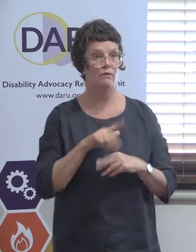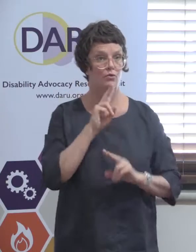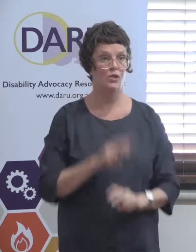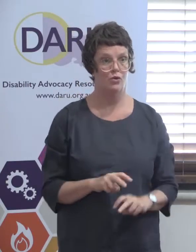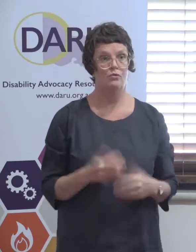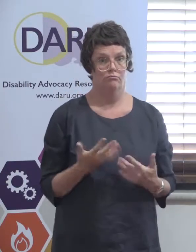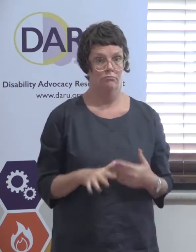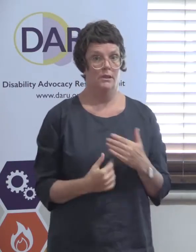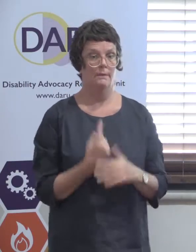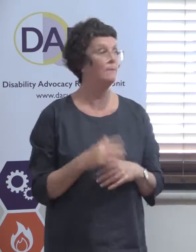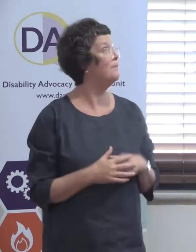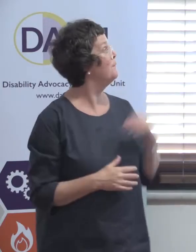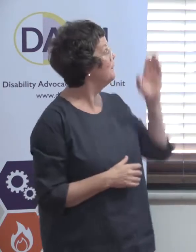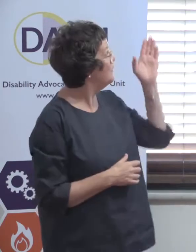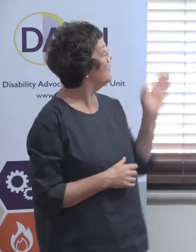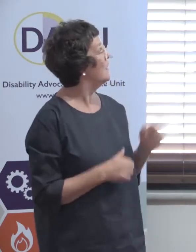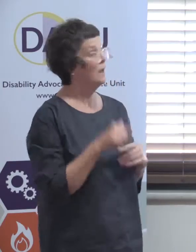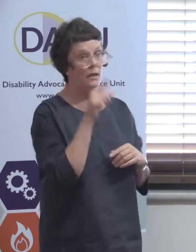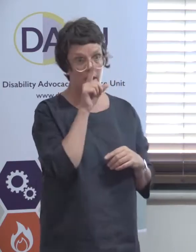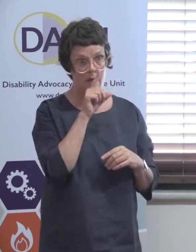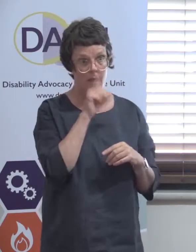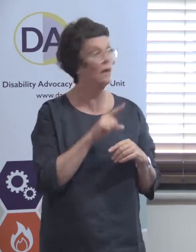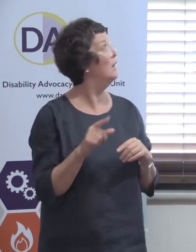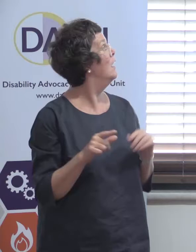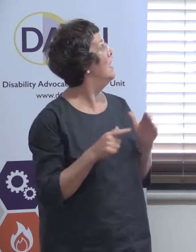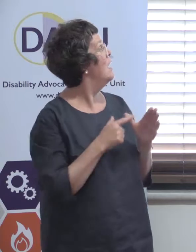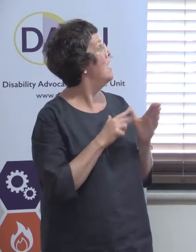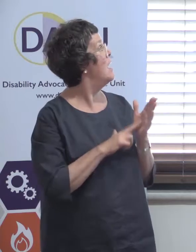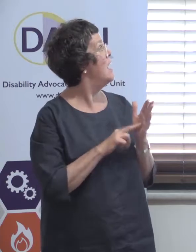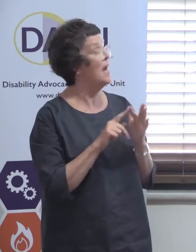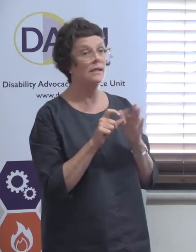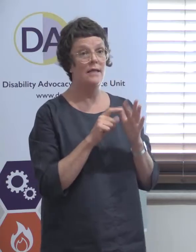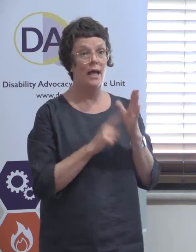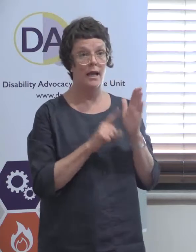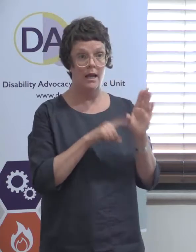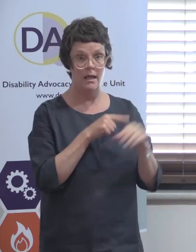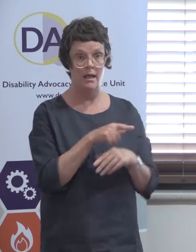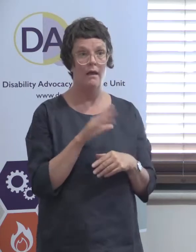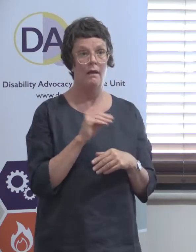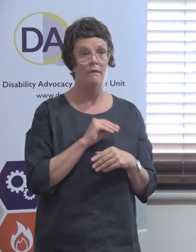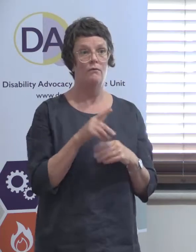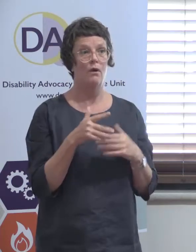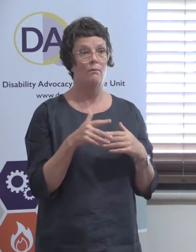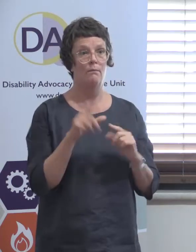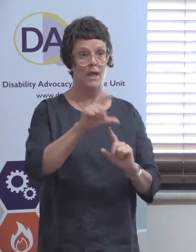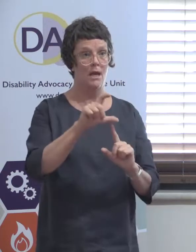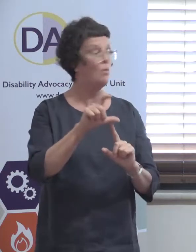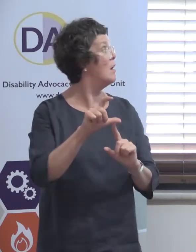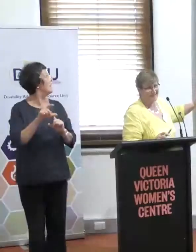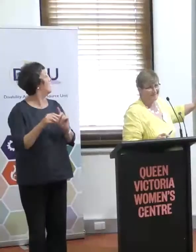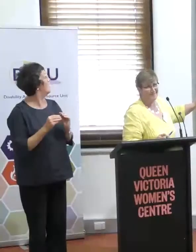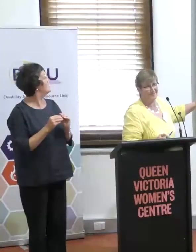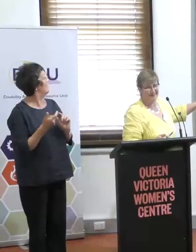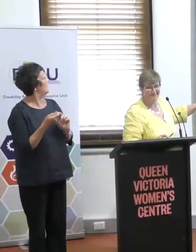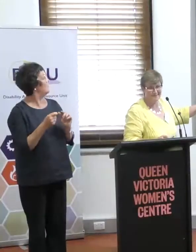So these are the people, Professor Anne Daly is the Professor of Economics at the University of Canberra. She's a member of NATSEM, which is, I